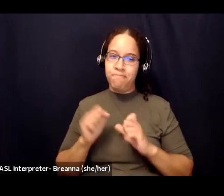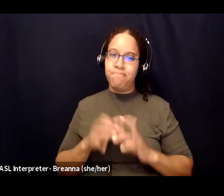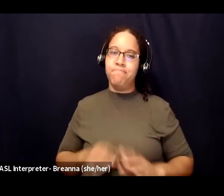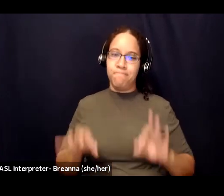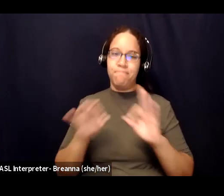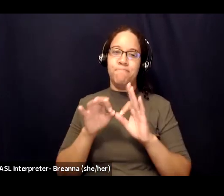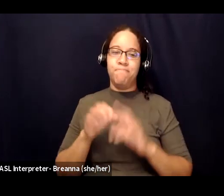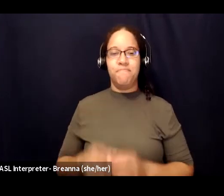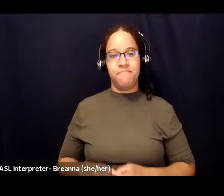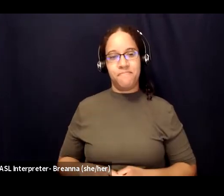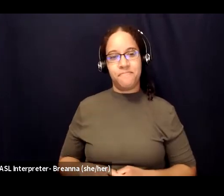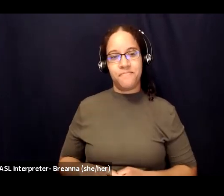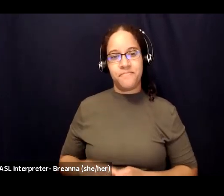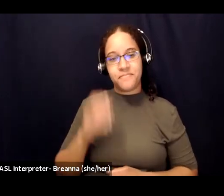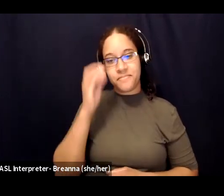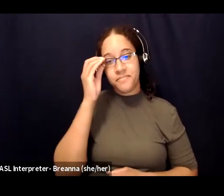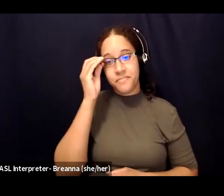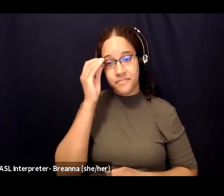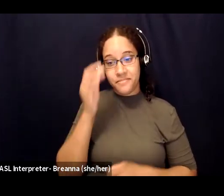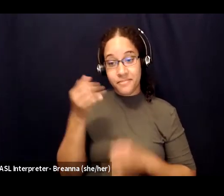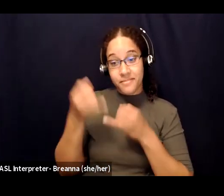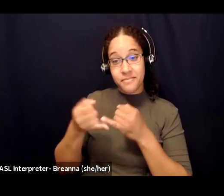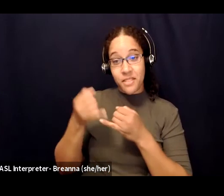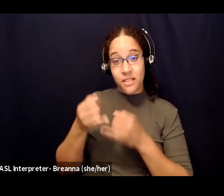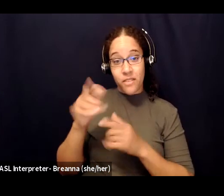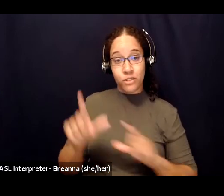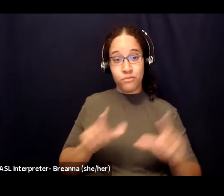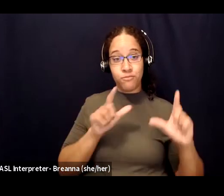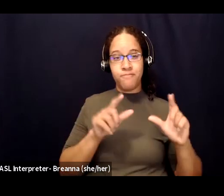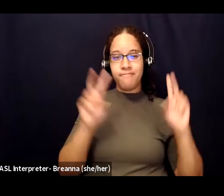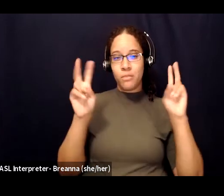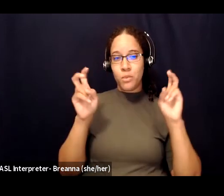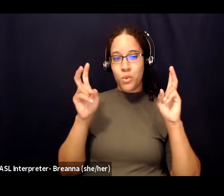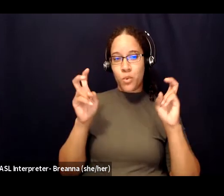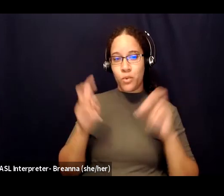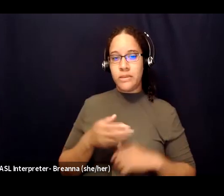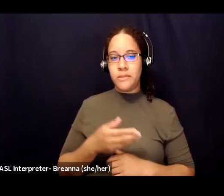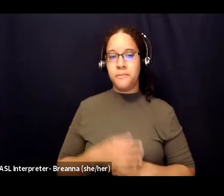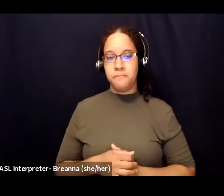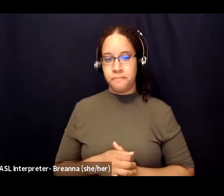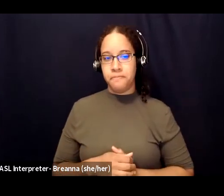and then i'll leave you all with this quote about um it's from lisa albera and i think it is really